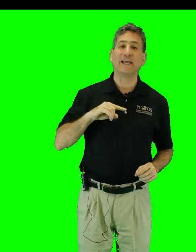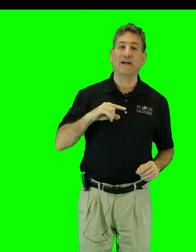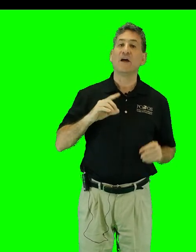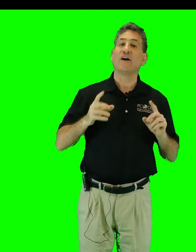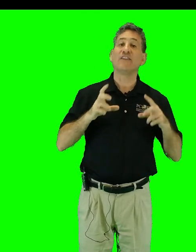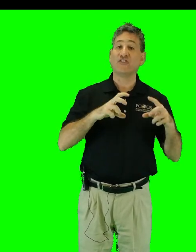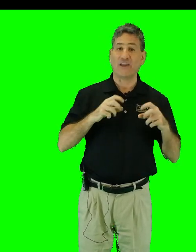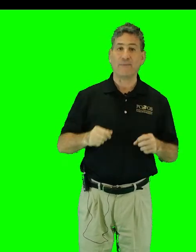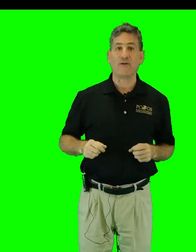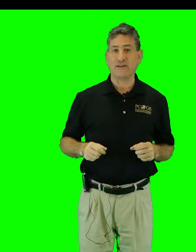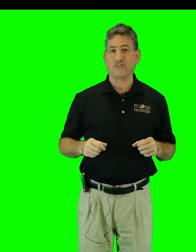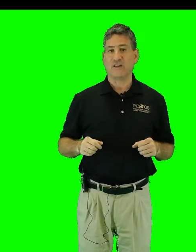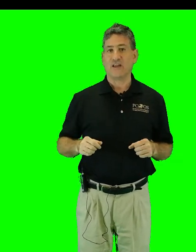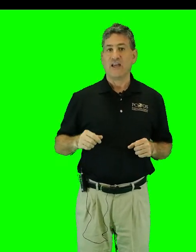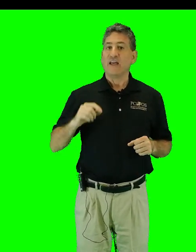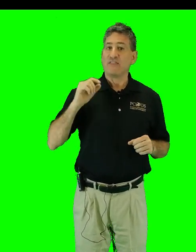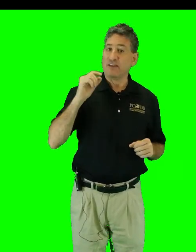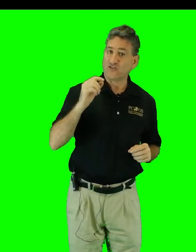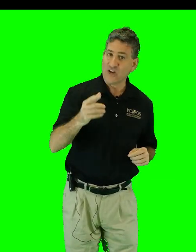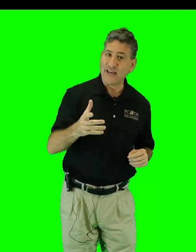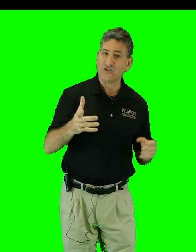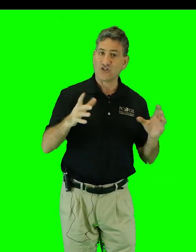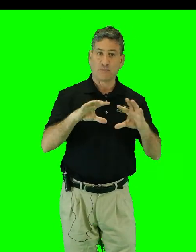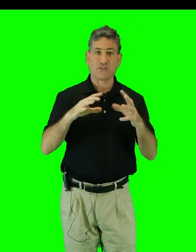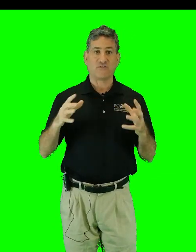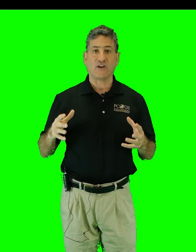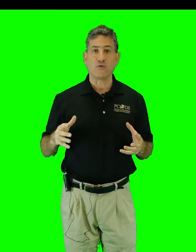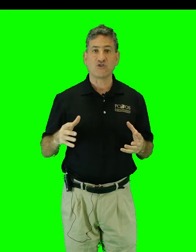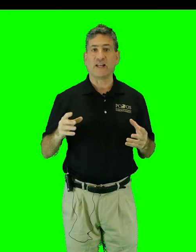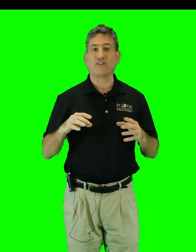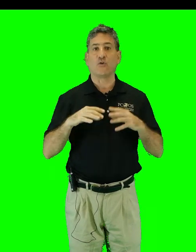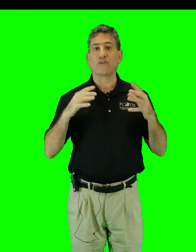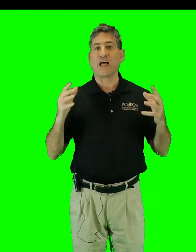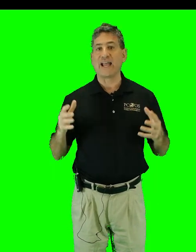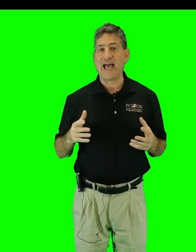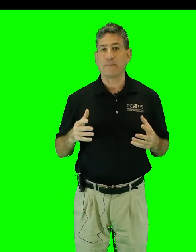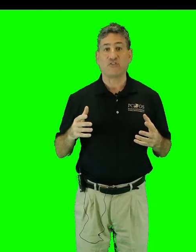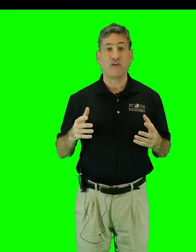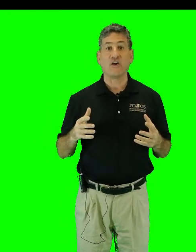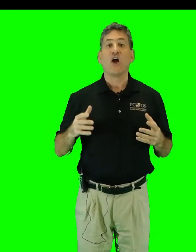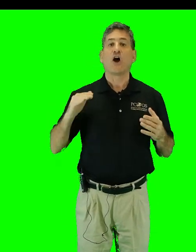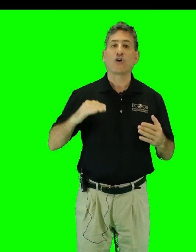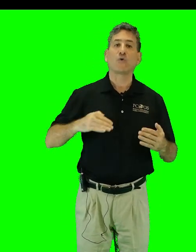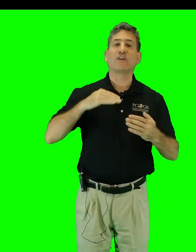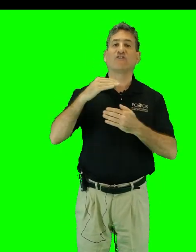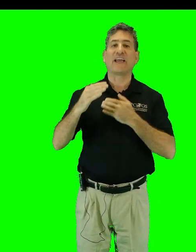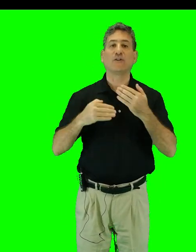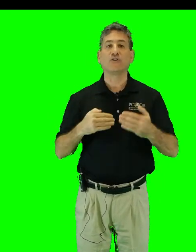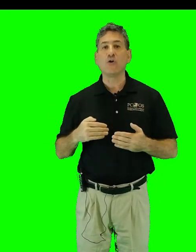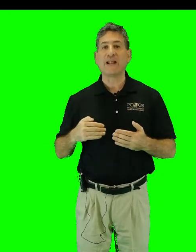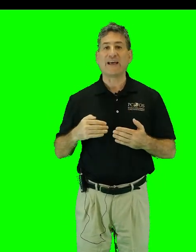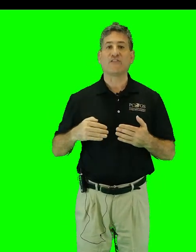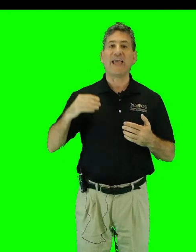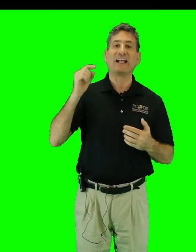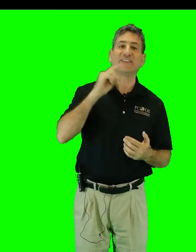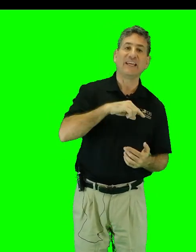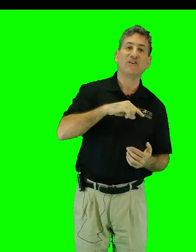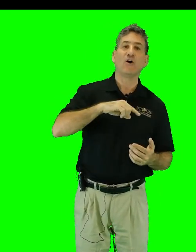of these same areas. These changes in the Pacific Ocean and its overlying atmosphere occur in a cycle known as the El Nino